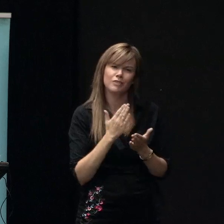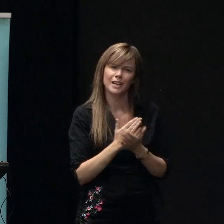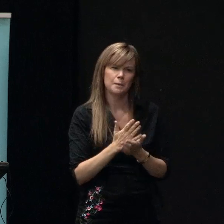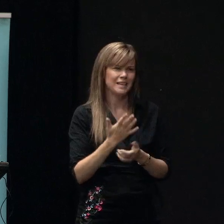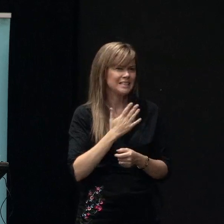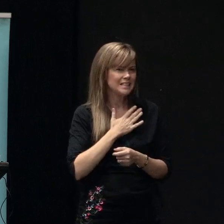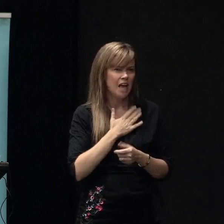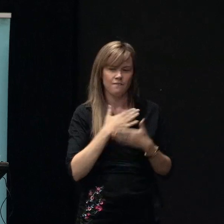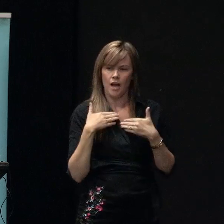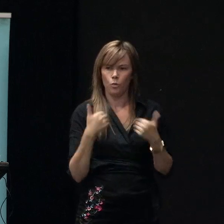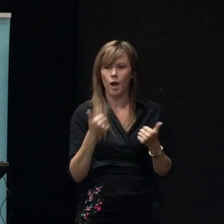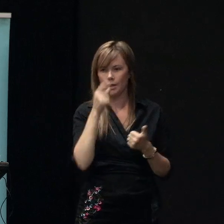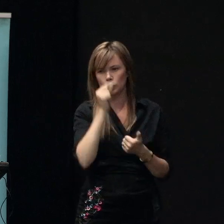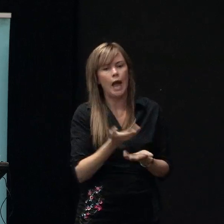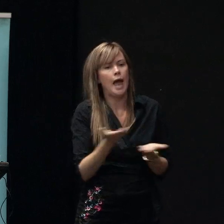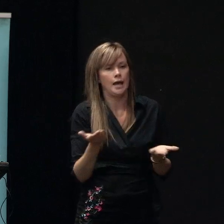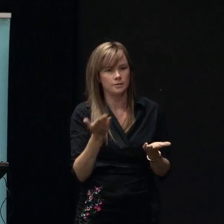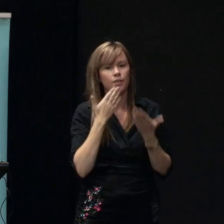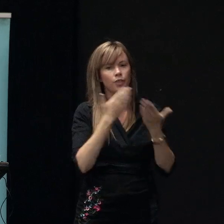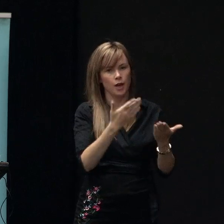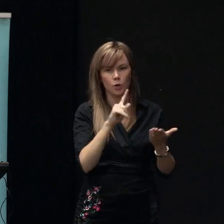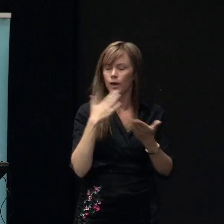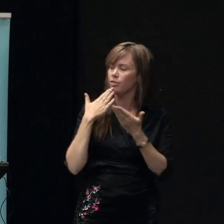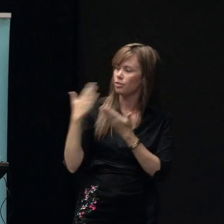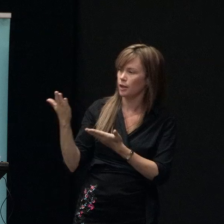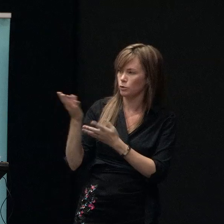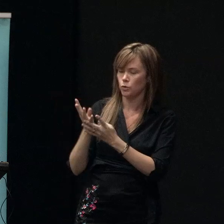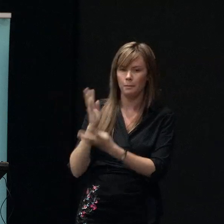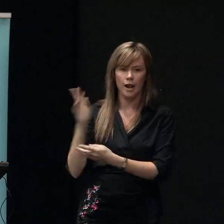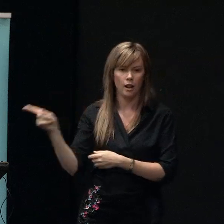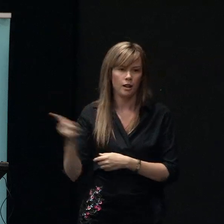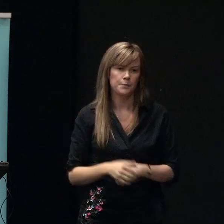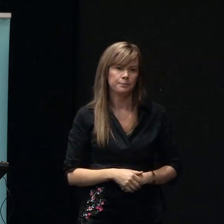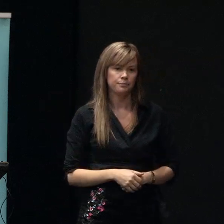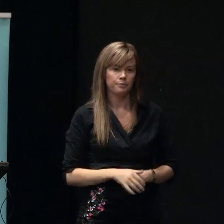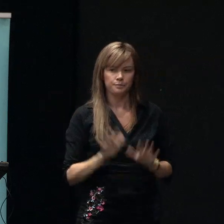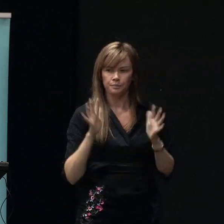and well as you can be so thank you very much and thank you to our panel members thank you